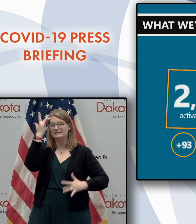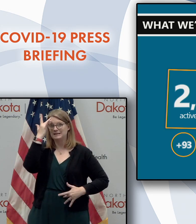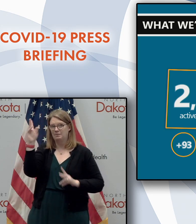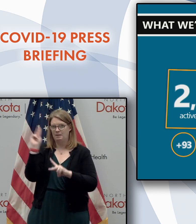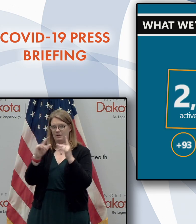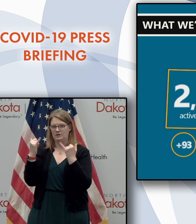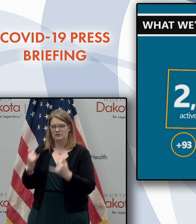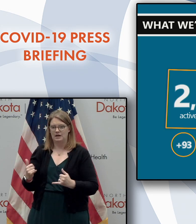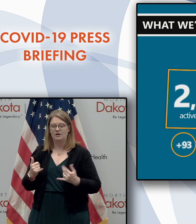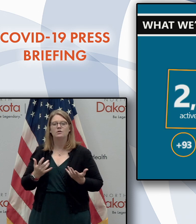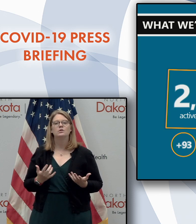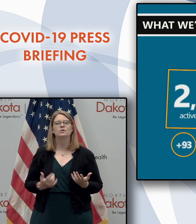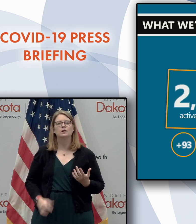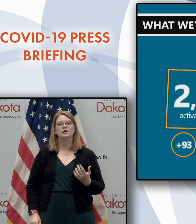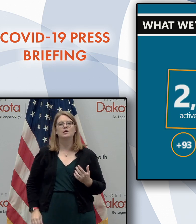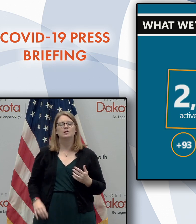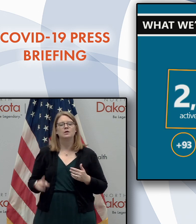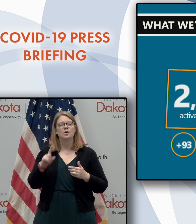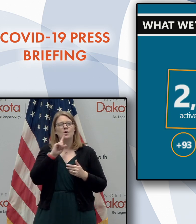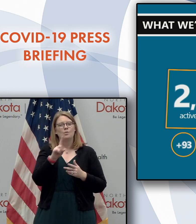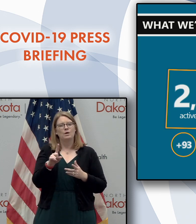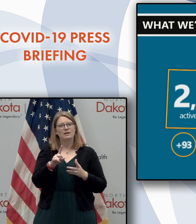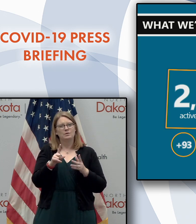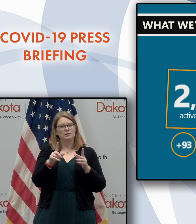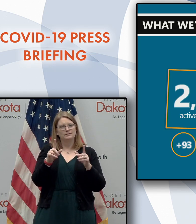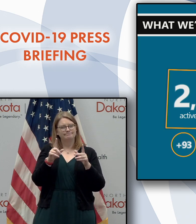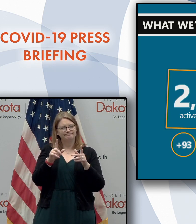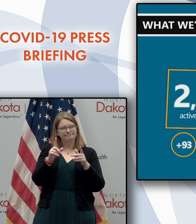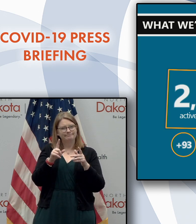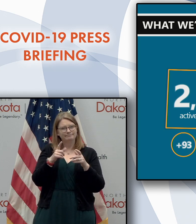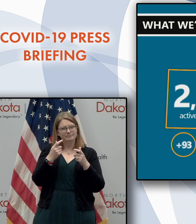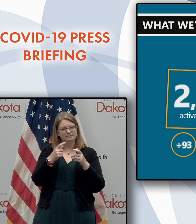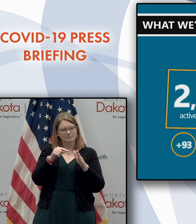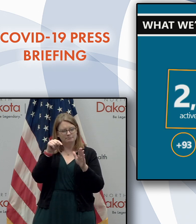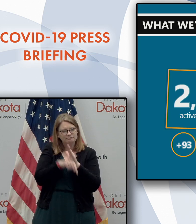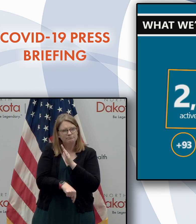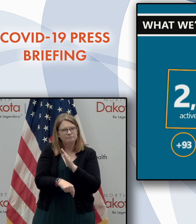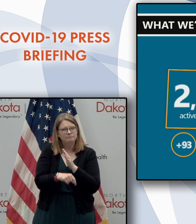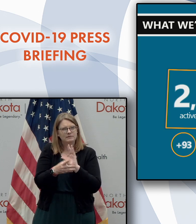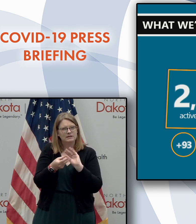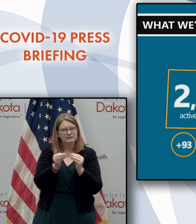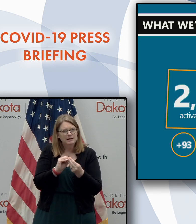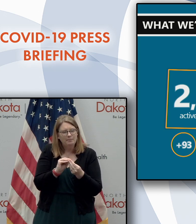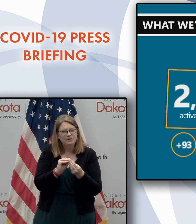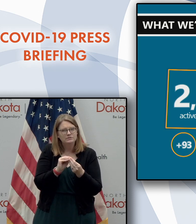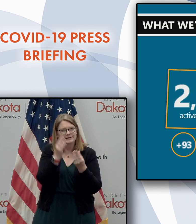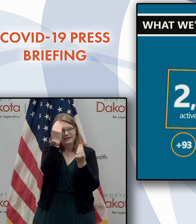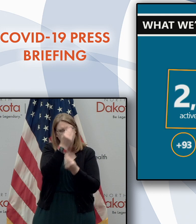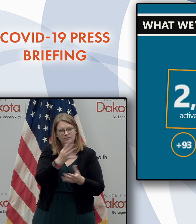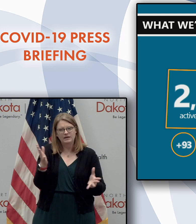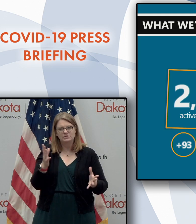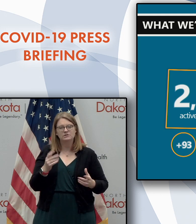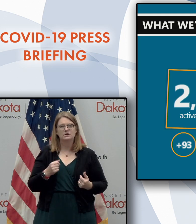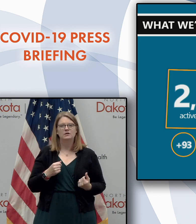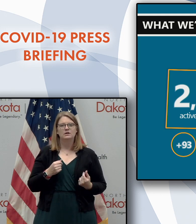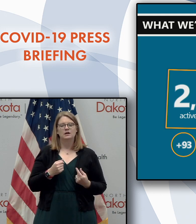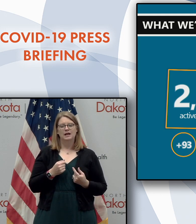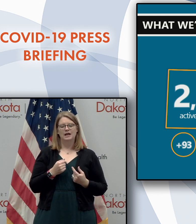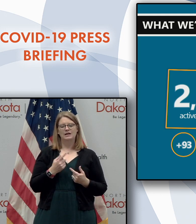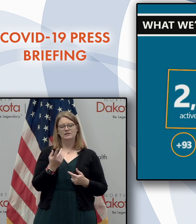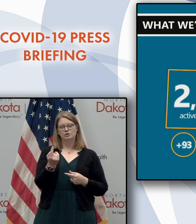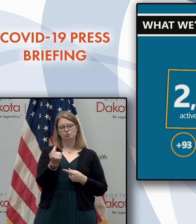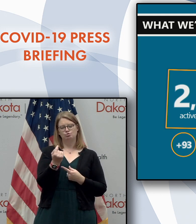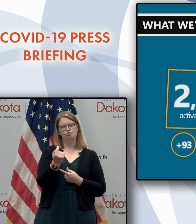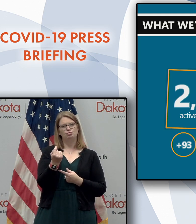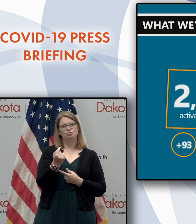observation, which we're trying to drive more into the data. But typically, on Tuesdays is often a day when we see